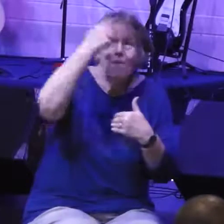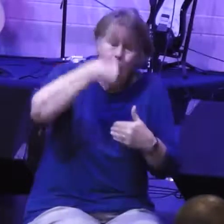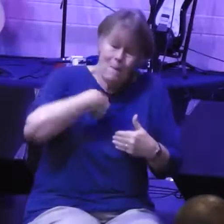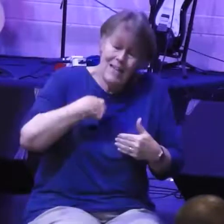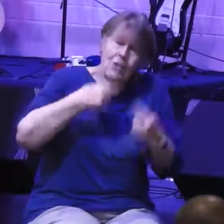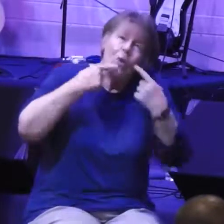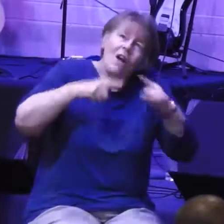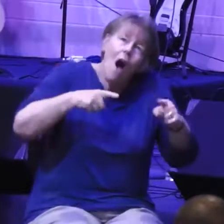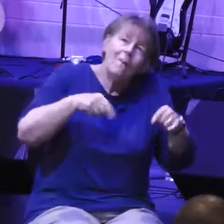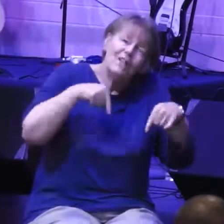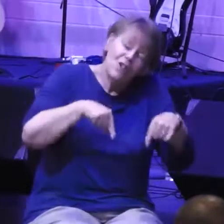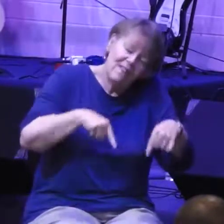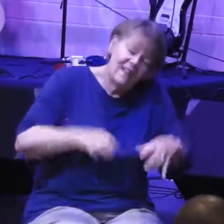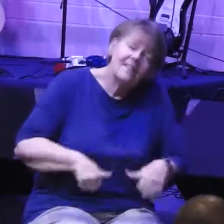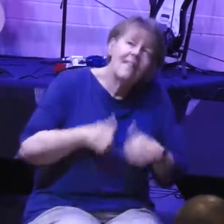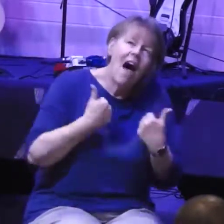life?